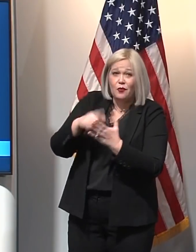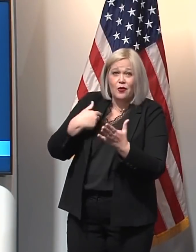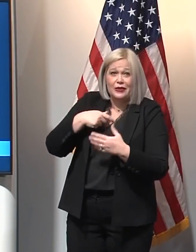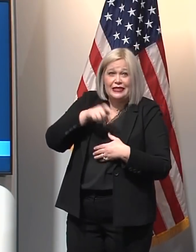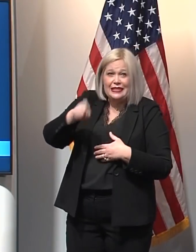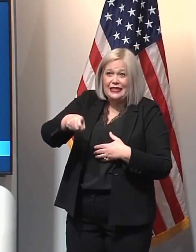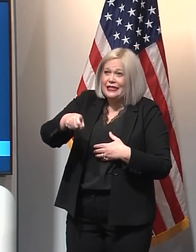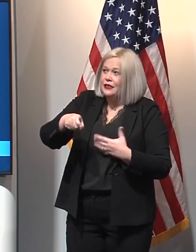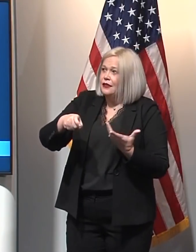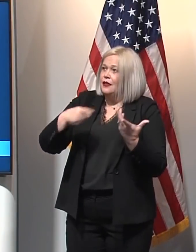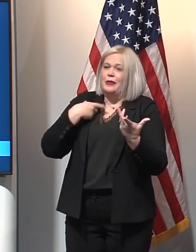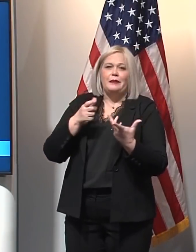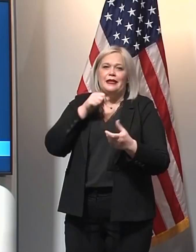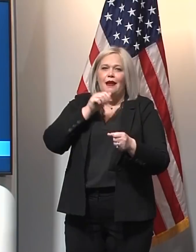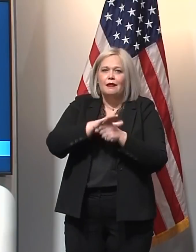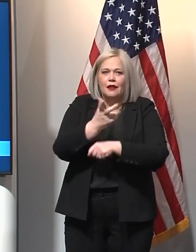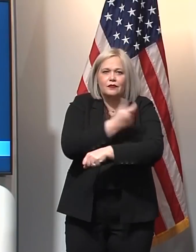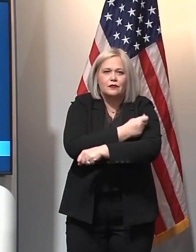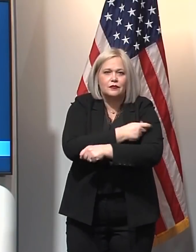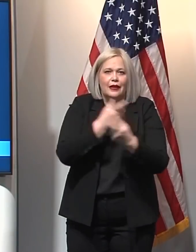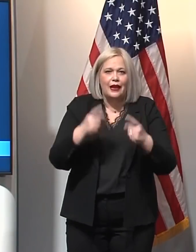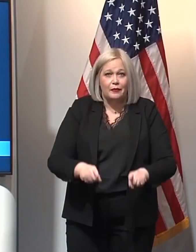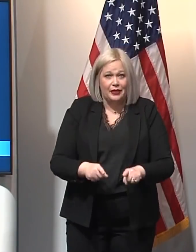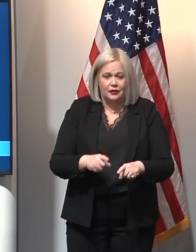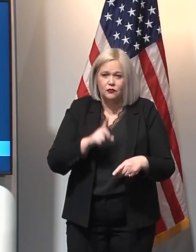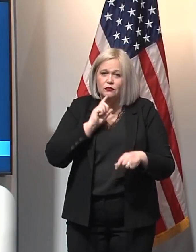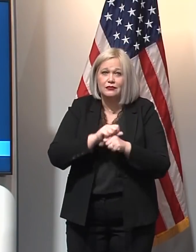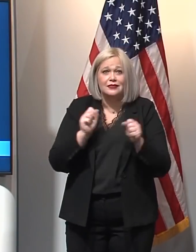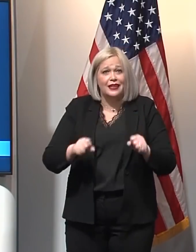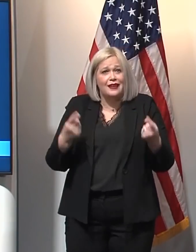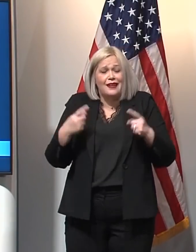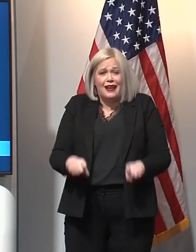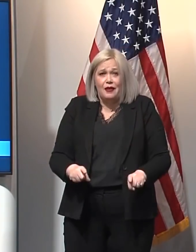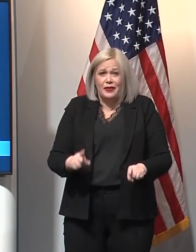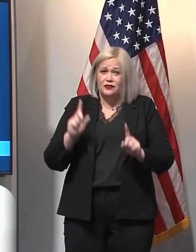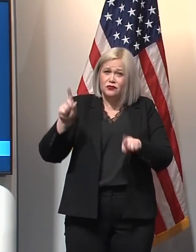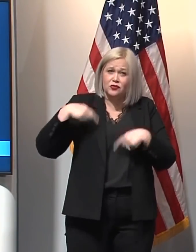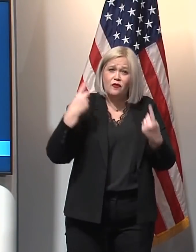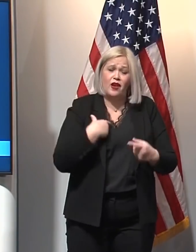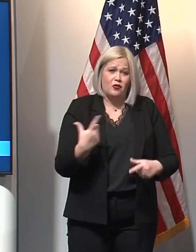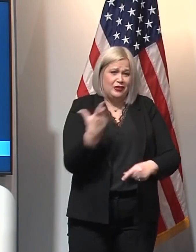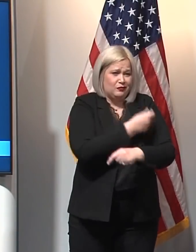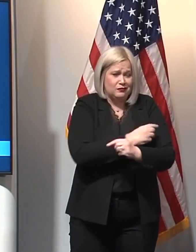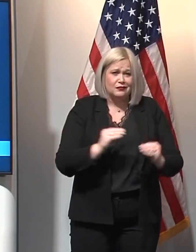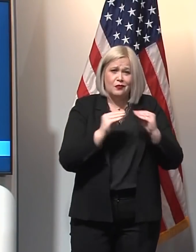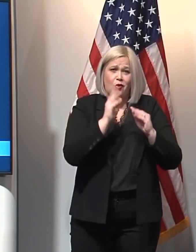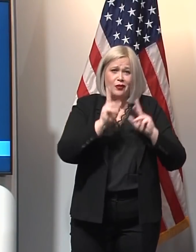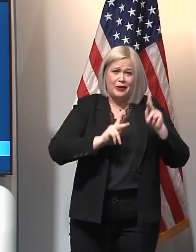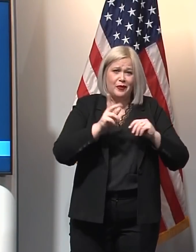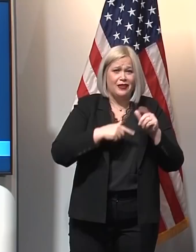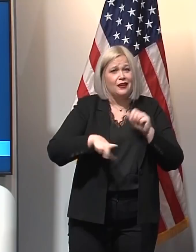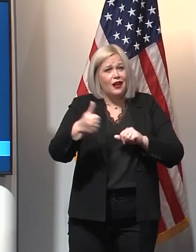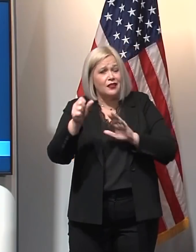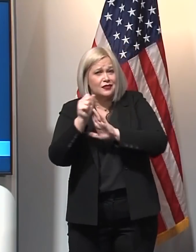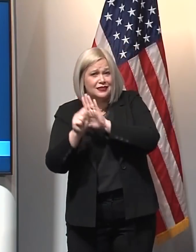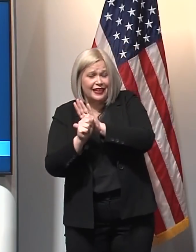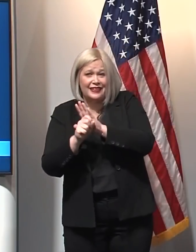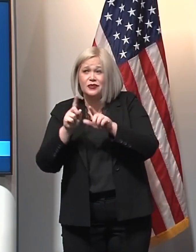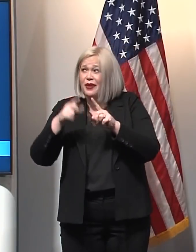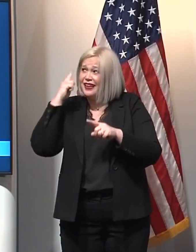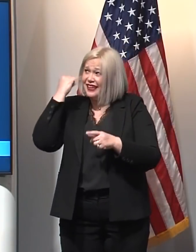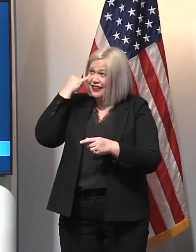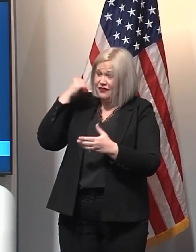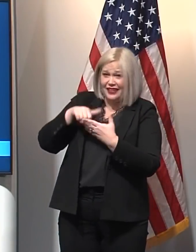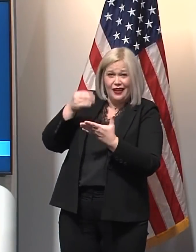vaccination rates. This is a very real threat. Michigan has been a leader and we have been able to get the supplies we need, but if those dollars